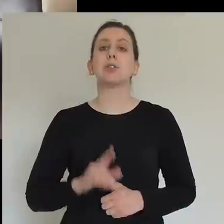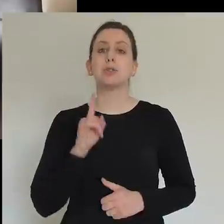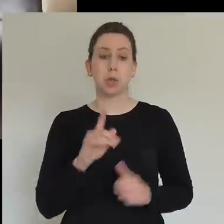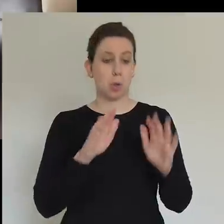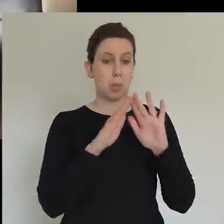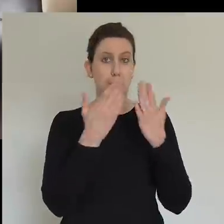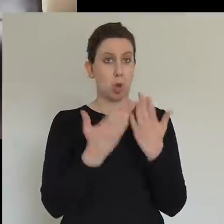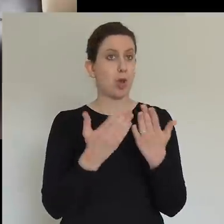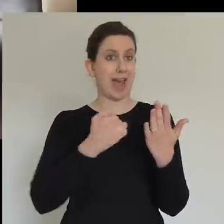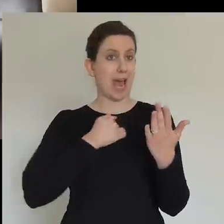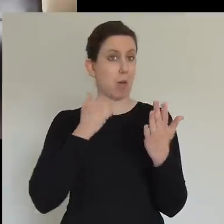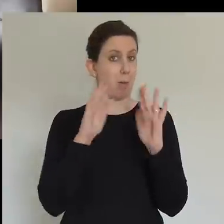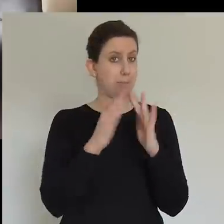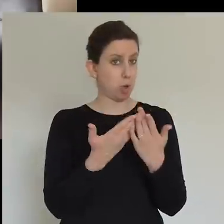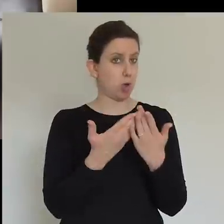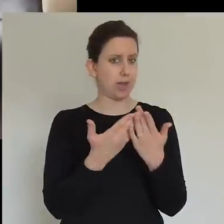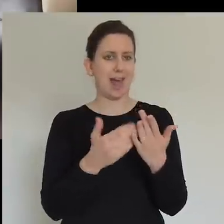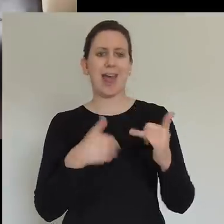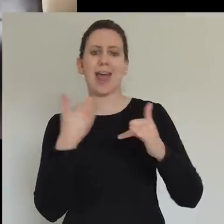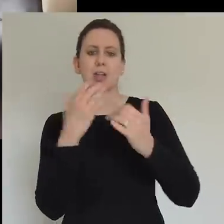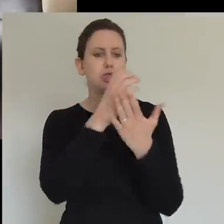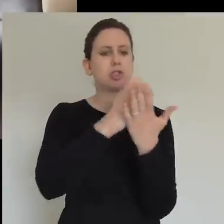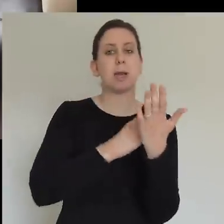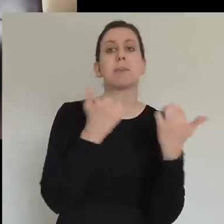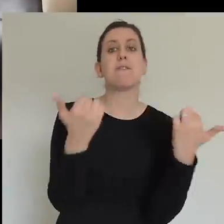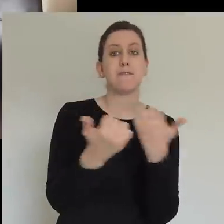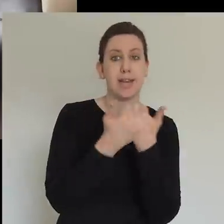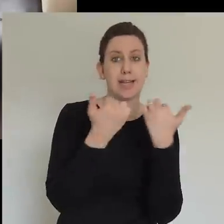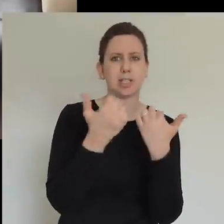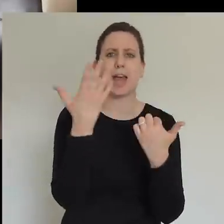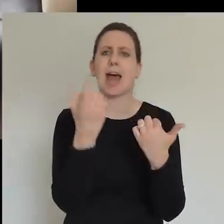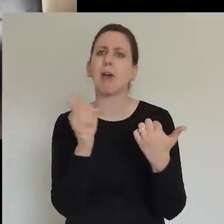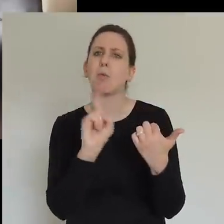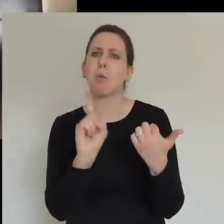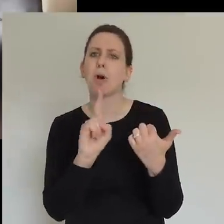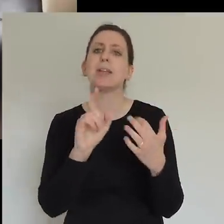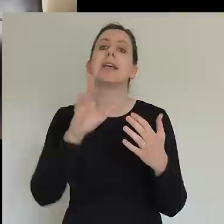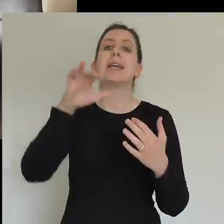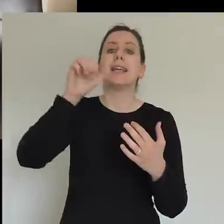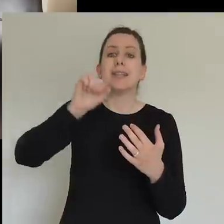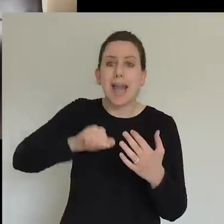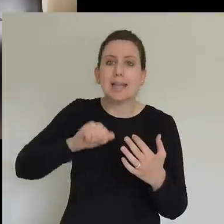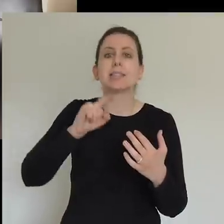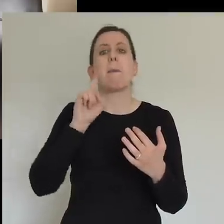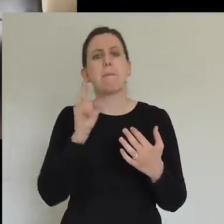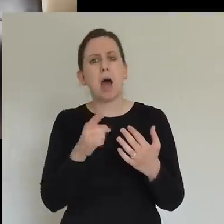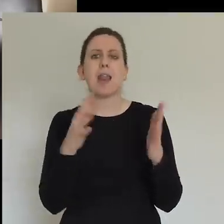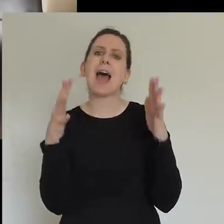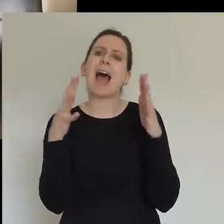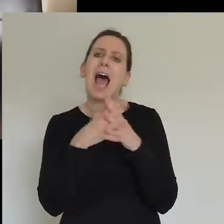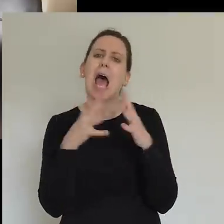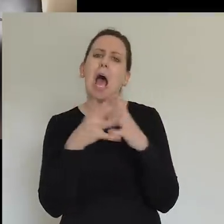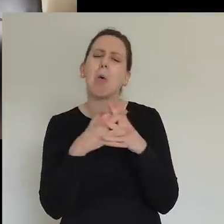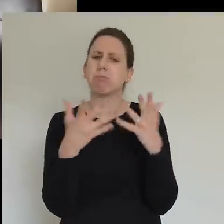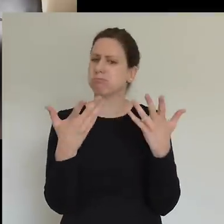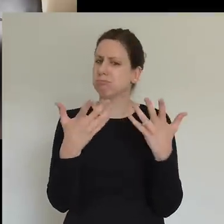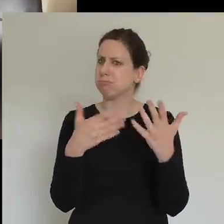back to that in a moment when we want to look at some of how might this work out in our lives at this time. But away from Spring Harvest, I am the CEO of the